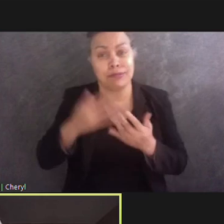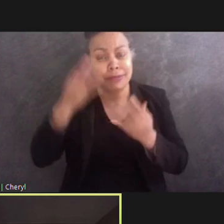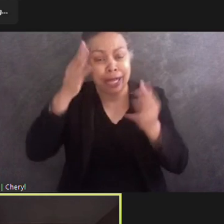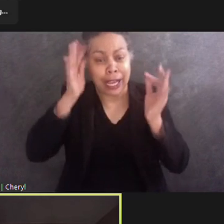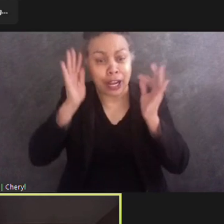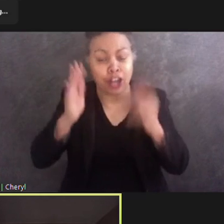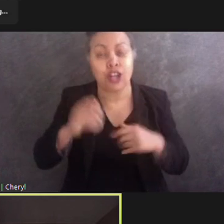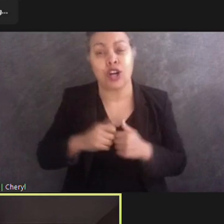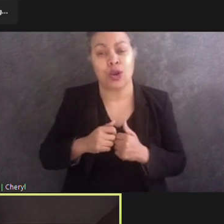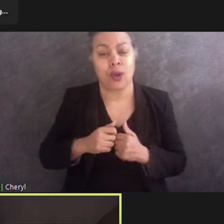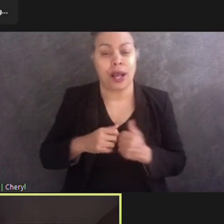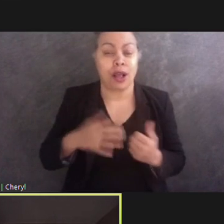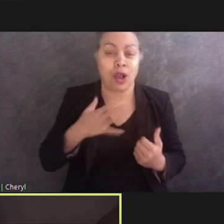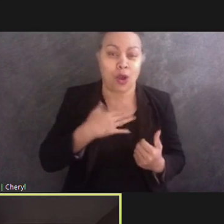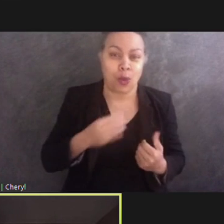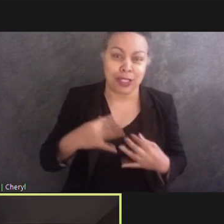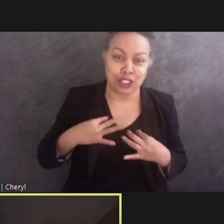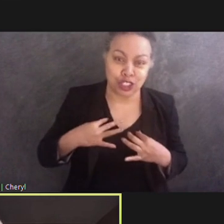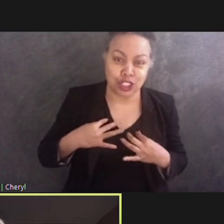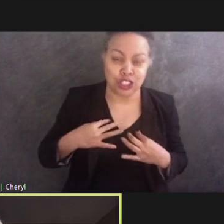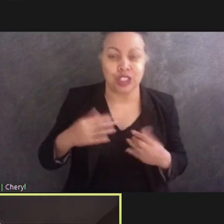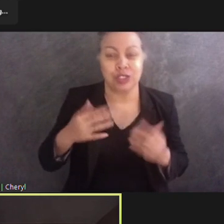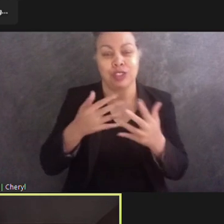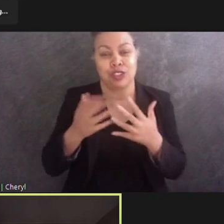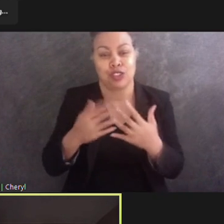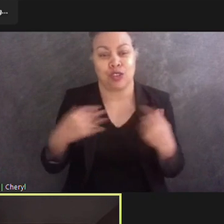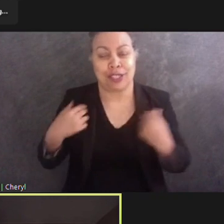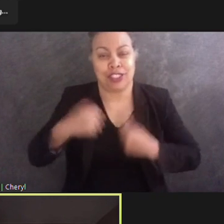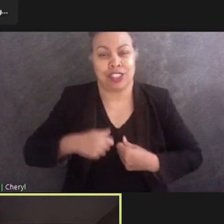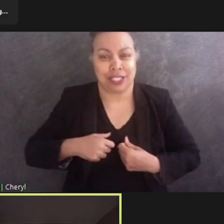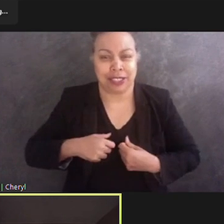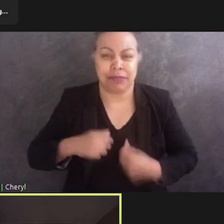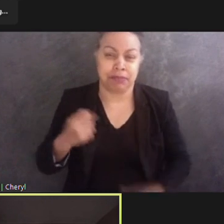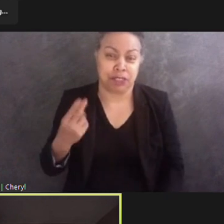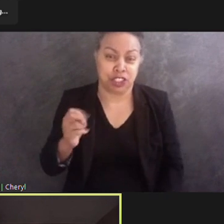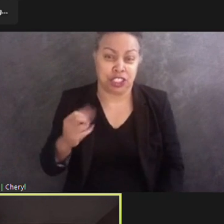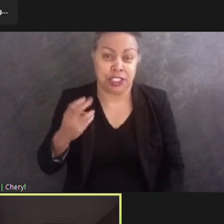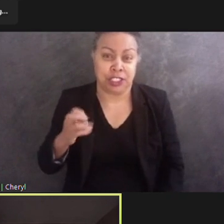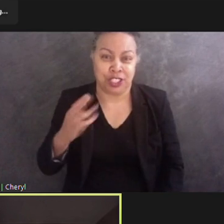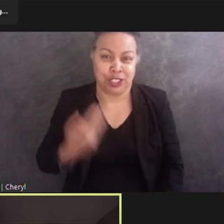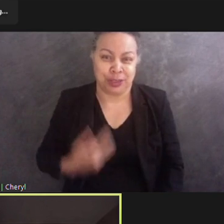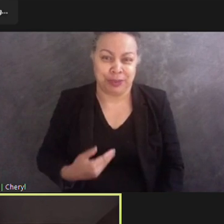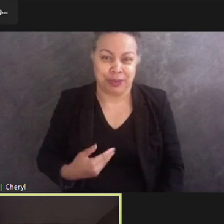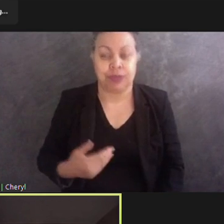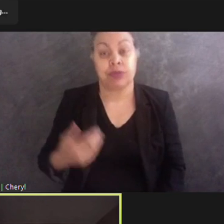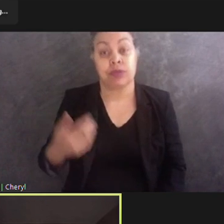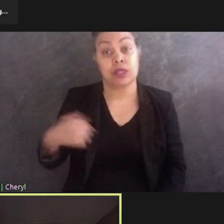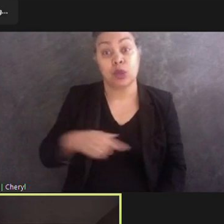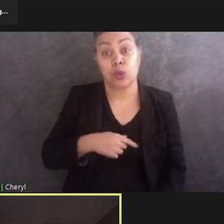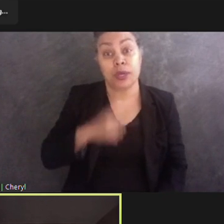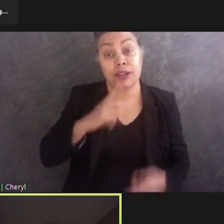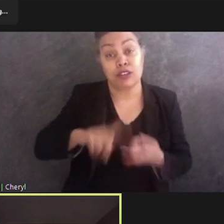use she and her. The FDR committee is the friends group for the FDR memorial in Washington DC.